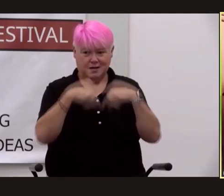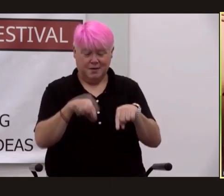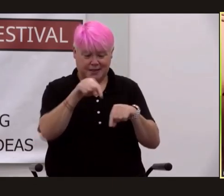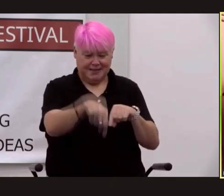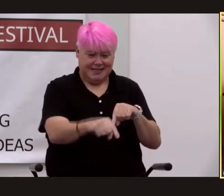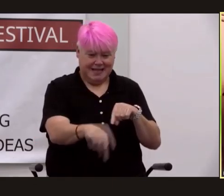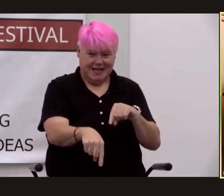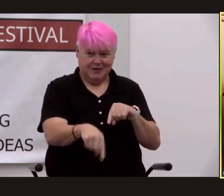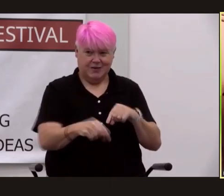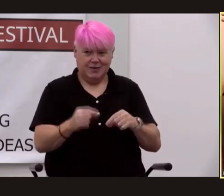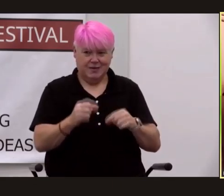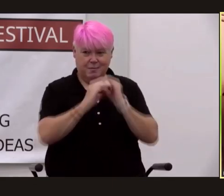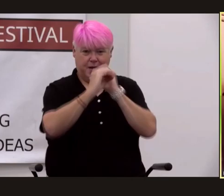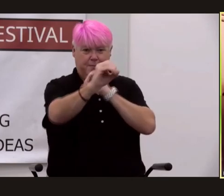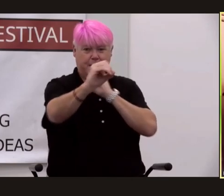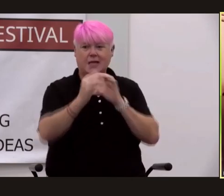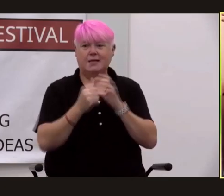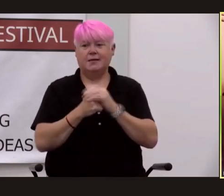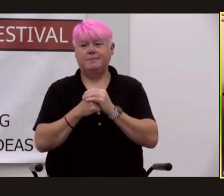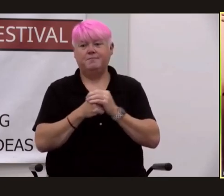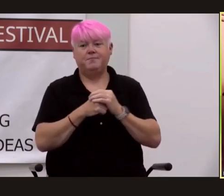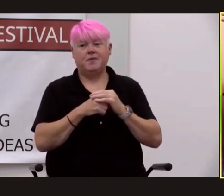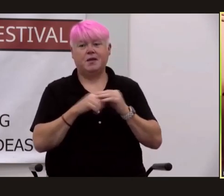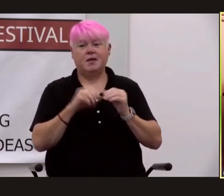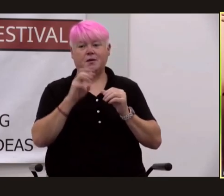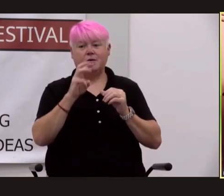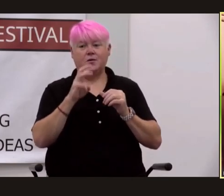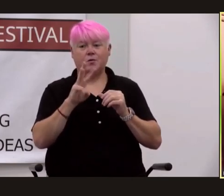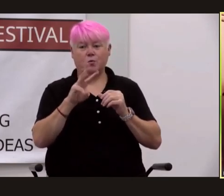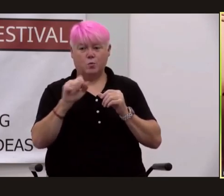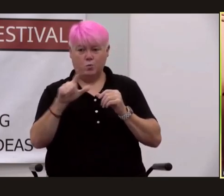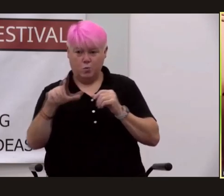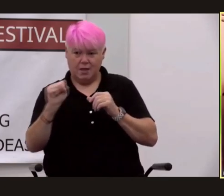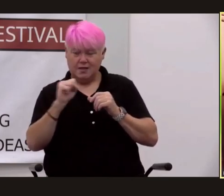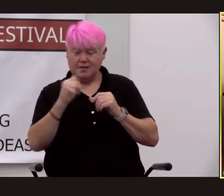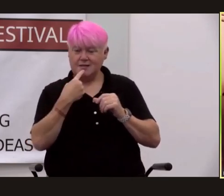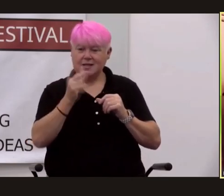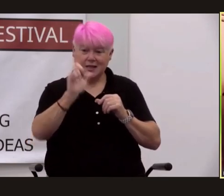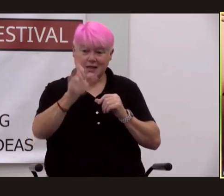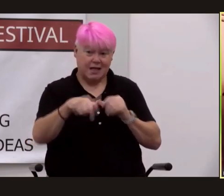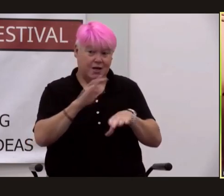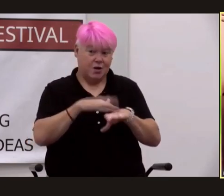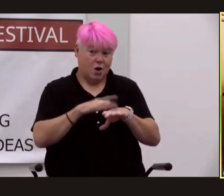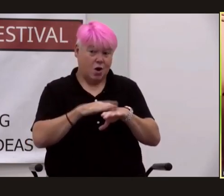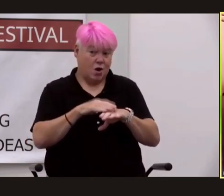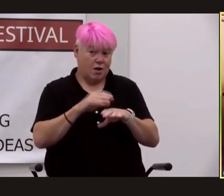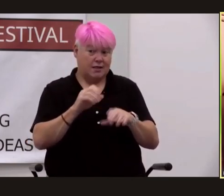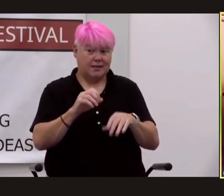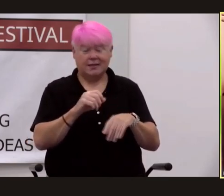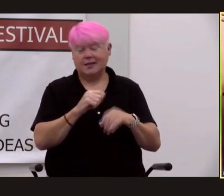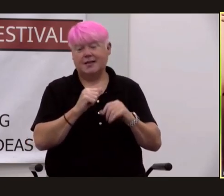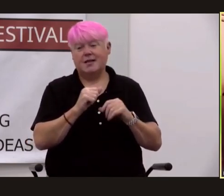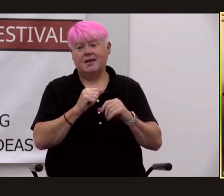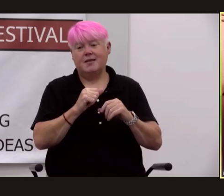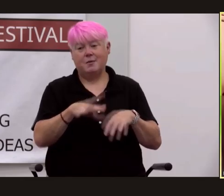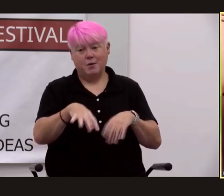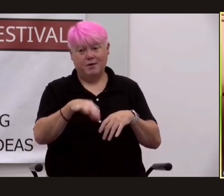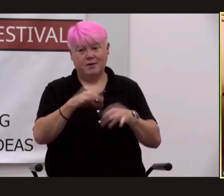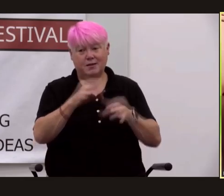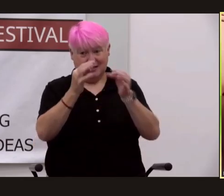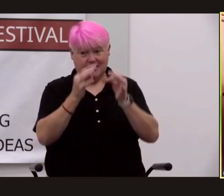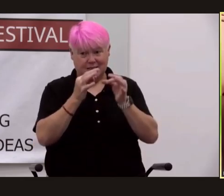later on in this he said this early in the 20th century later on in the century we'll have these things and they will define the